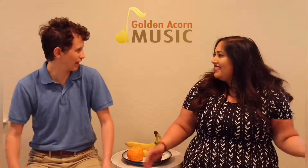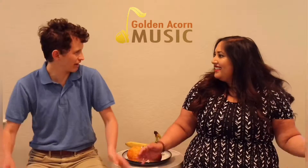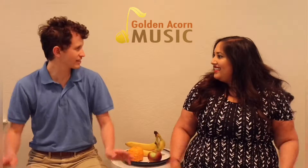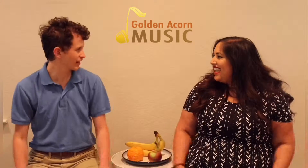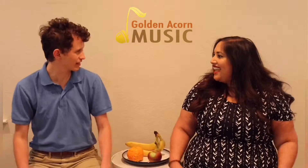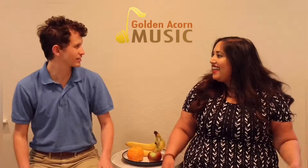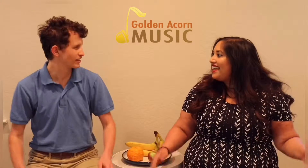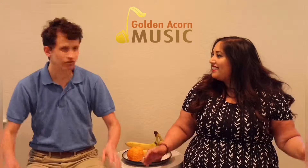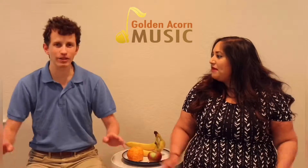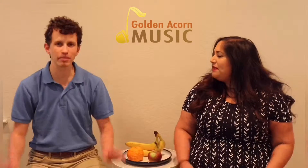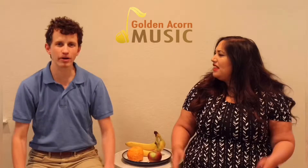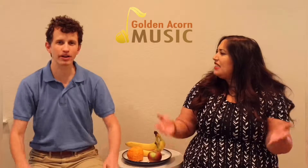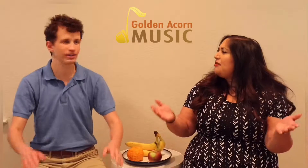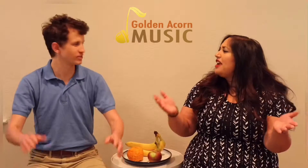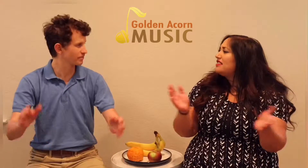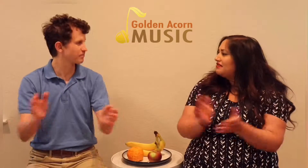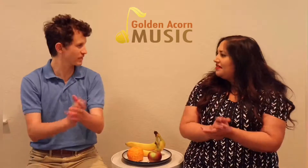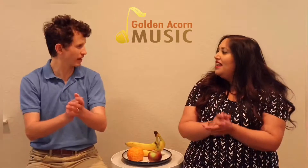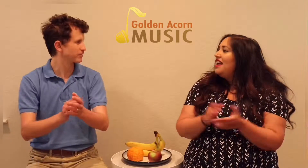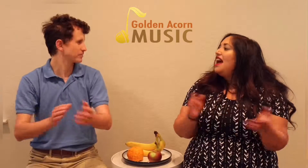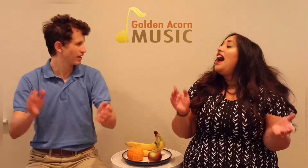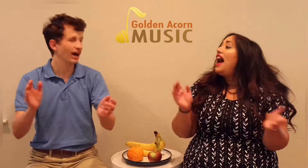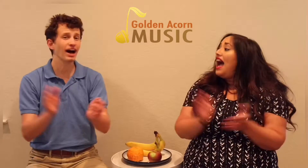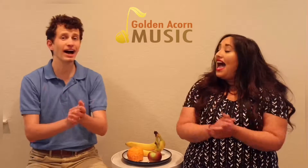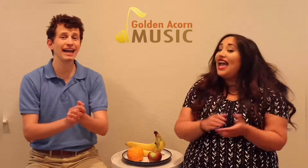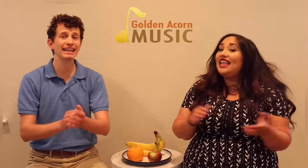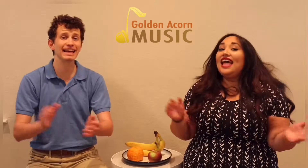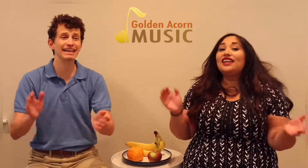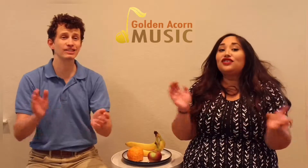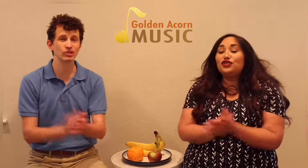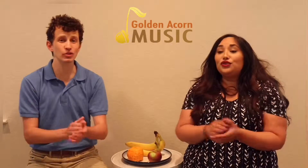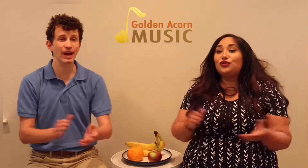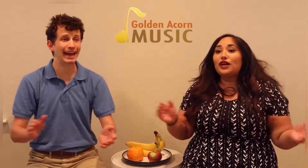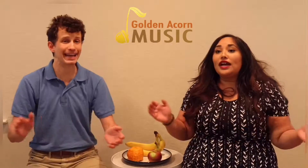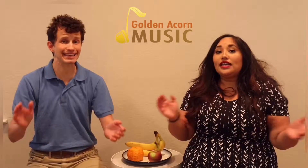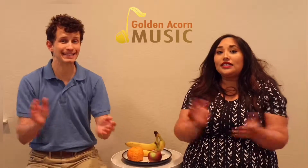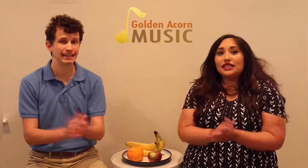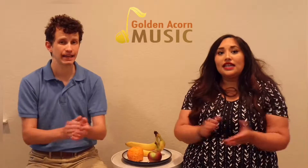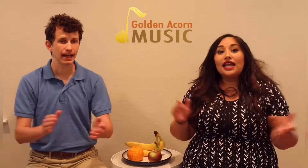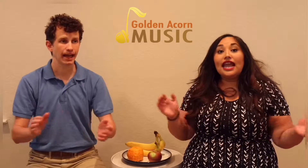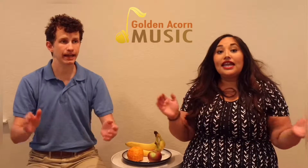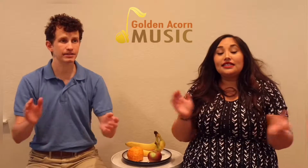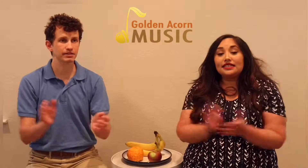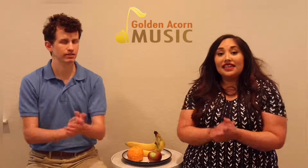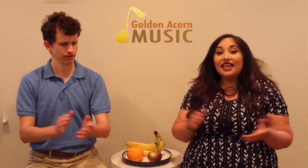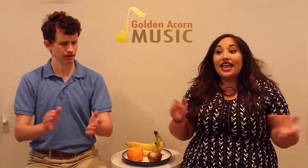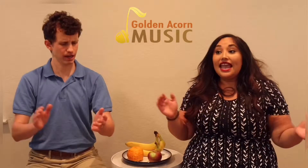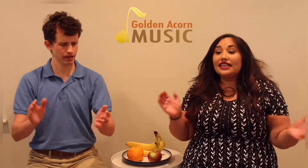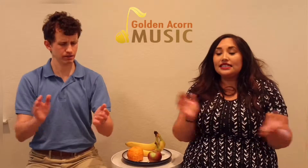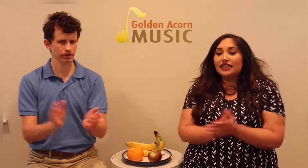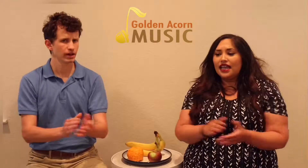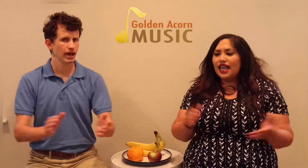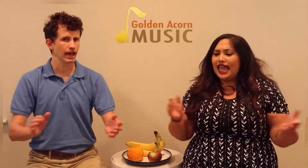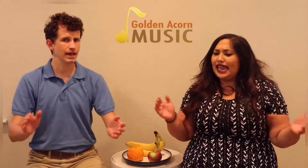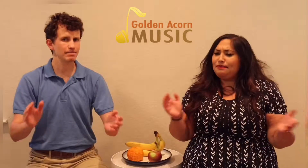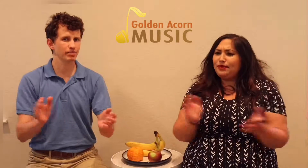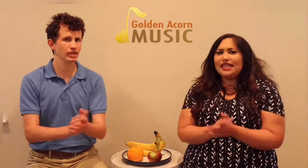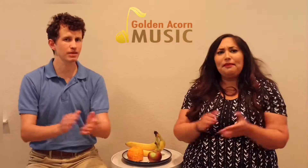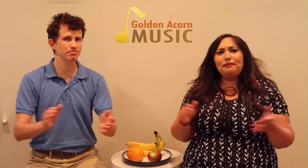that. It's nice. We'll our hands I like to eat eight eight eight apples and